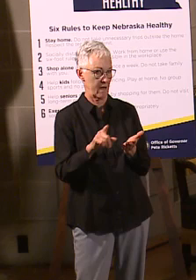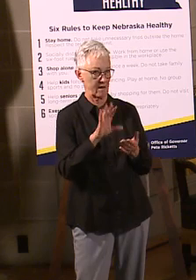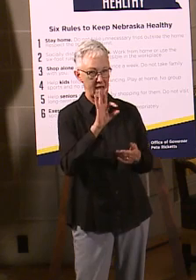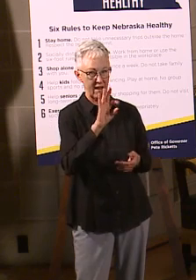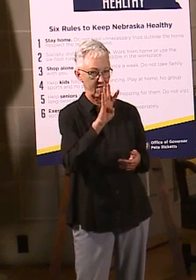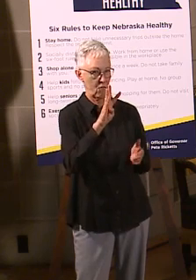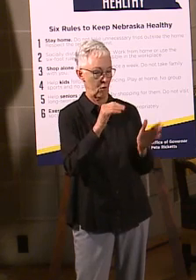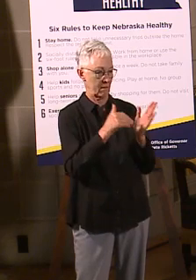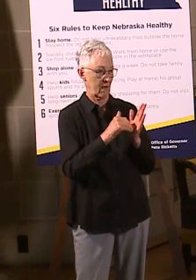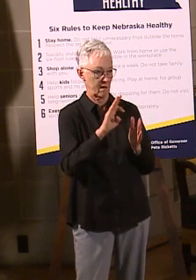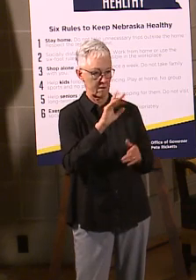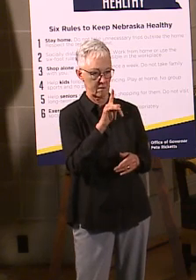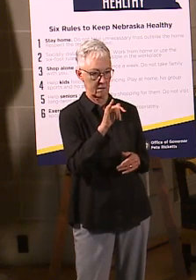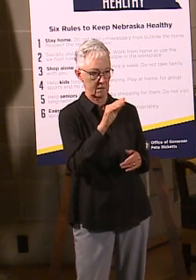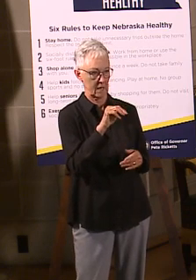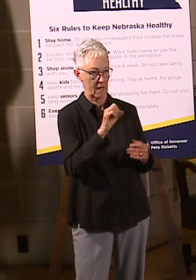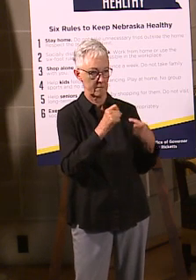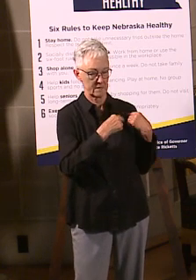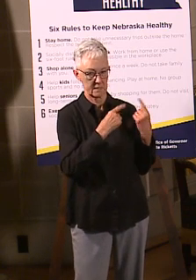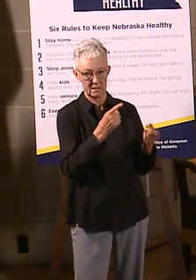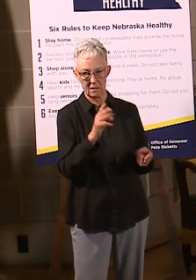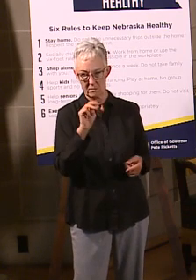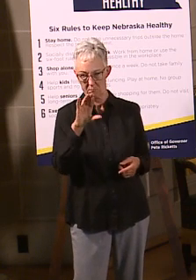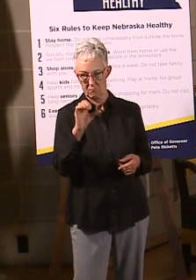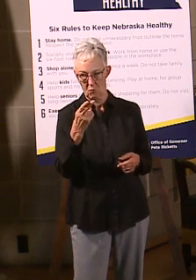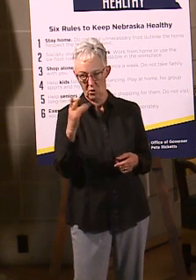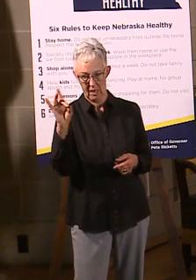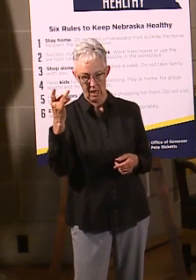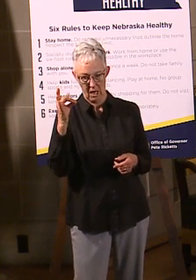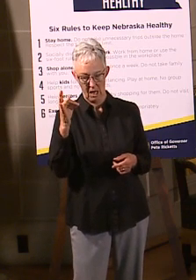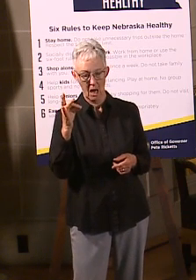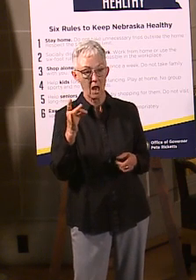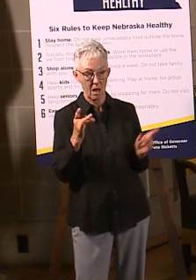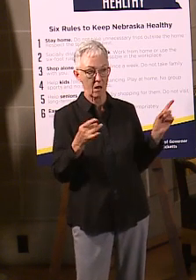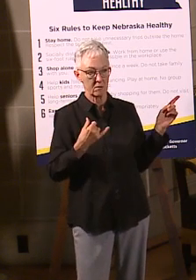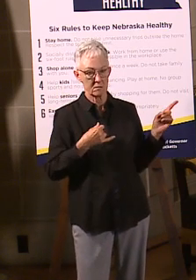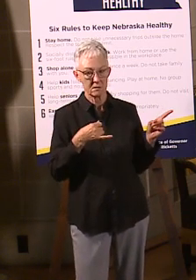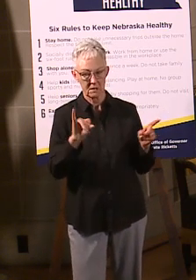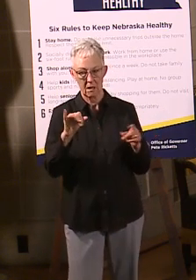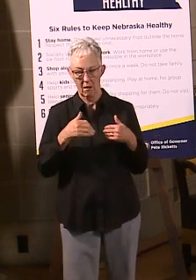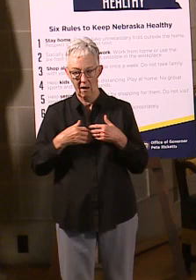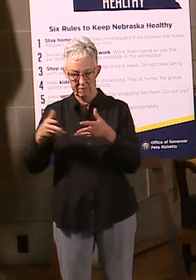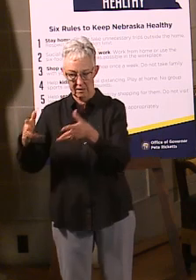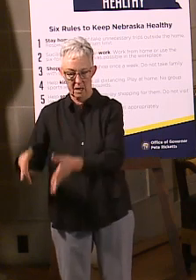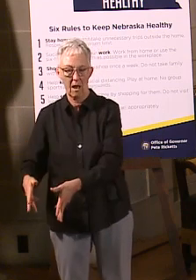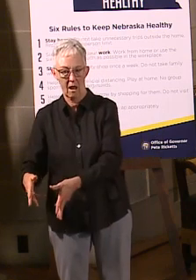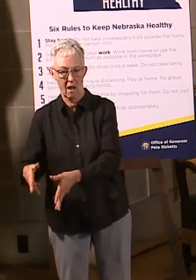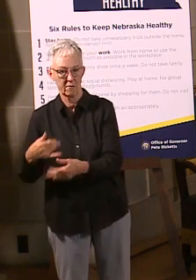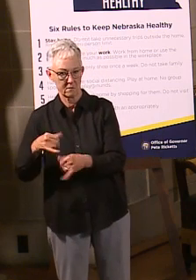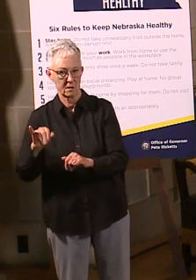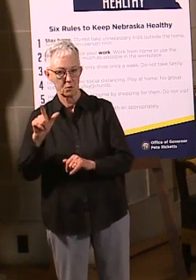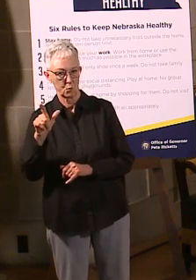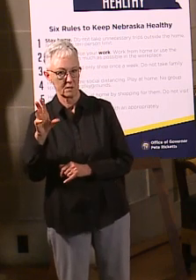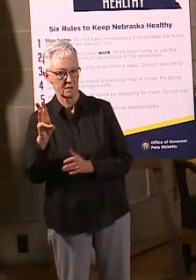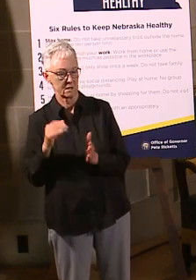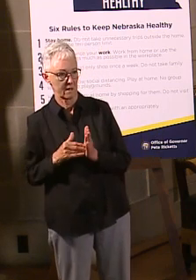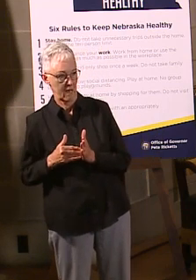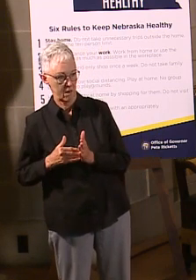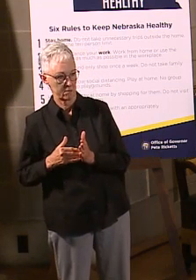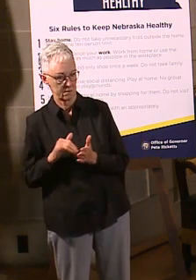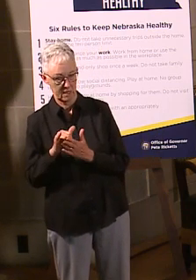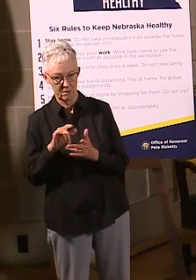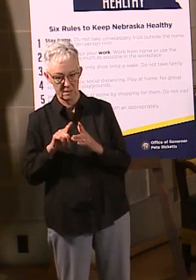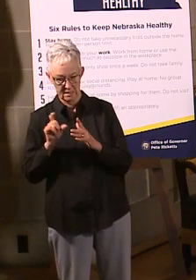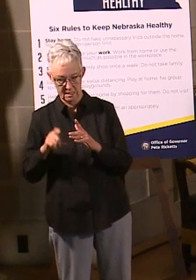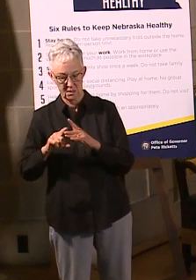March 8th. Now, that doesn't mean we don't have a lot to go because there's about 26,000 left in the queue that we need to get working